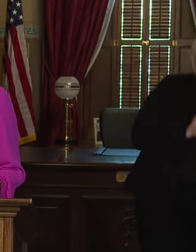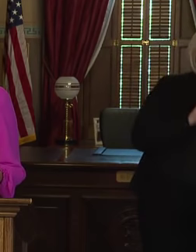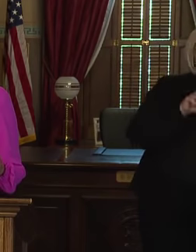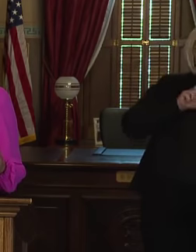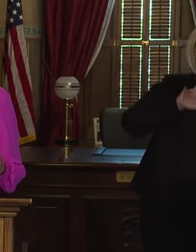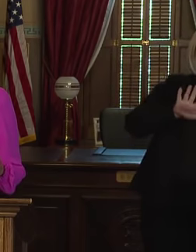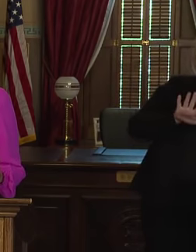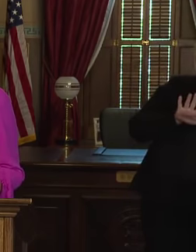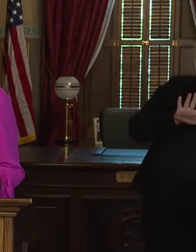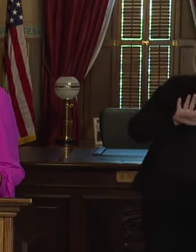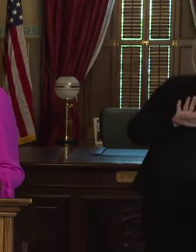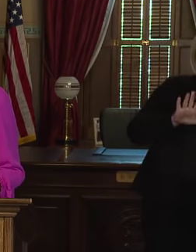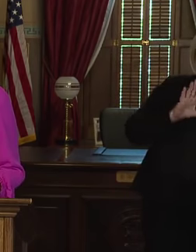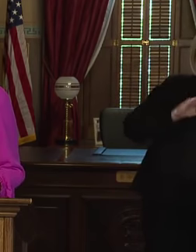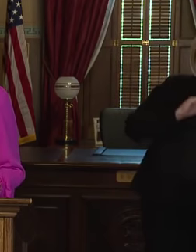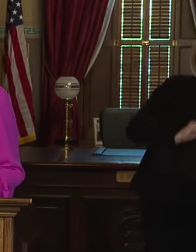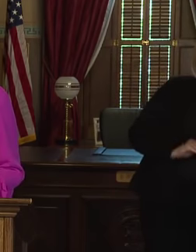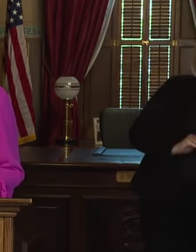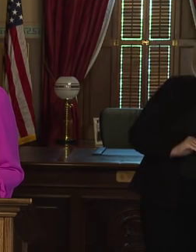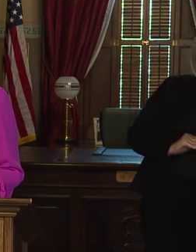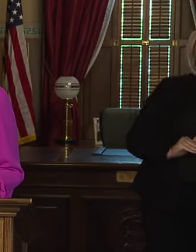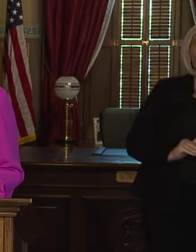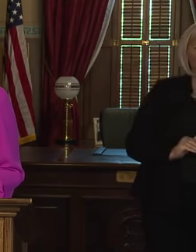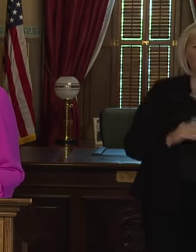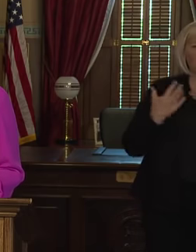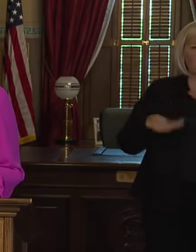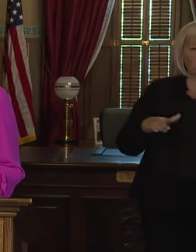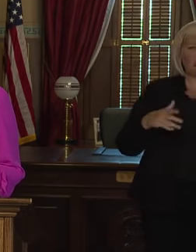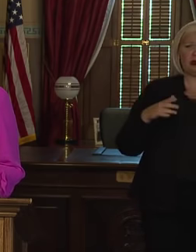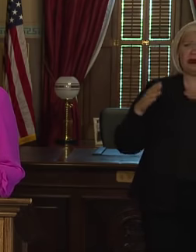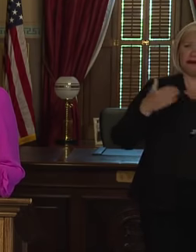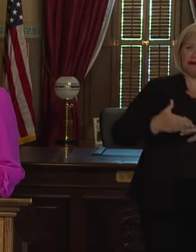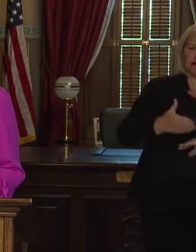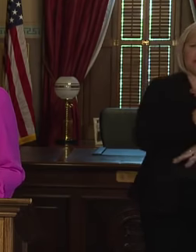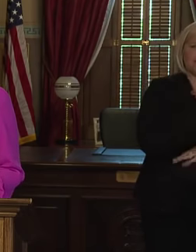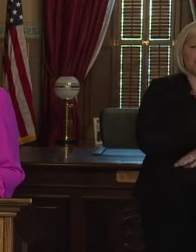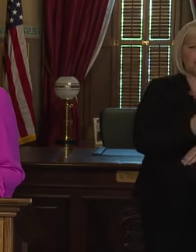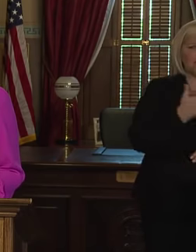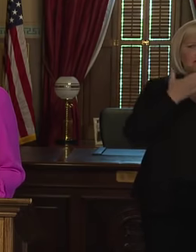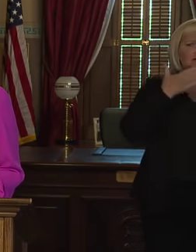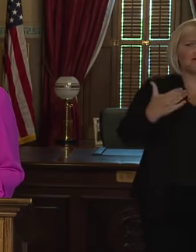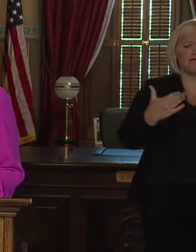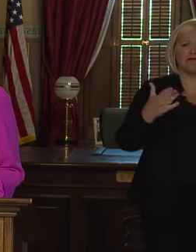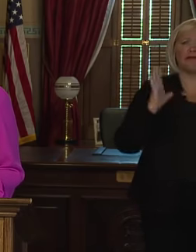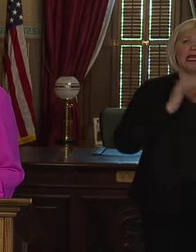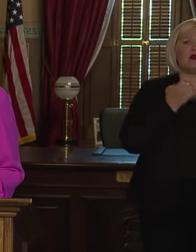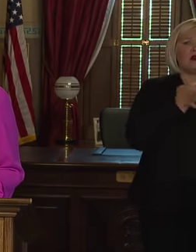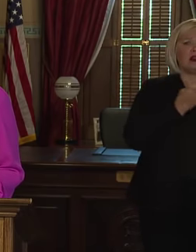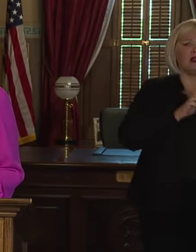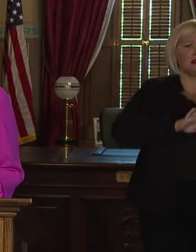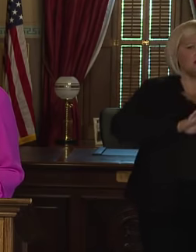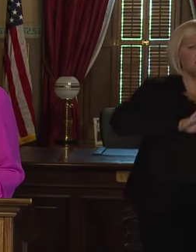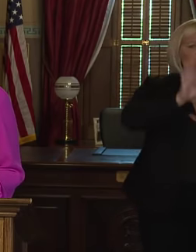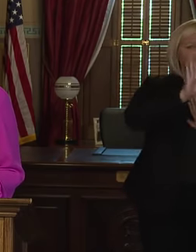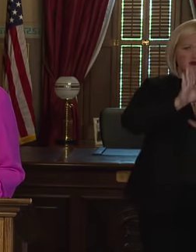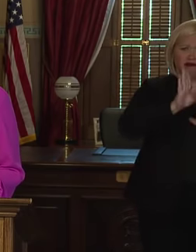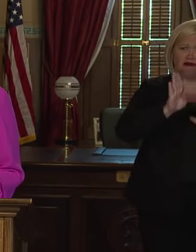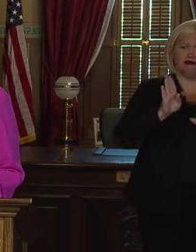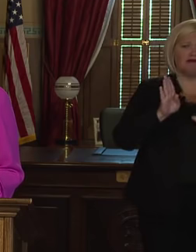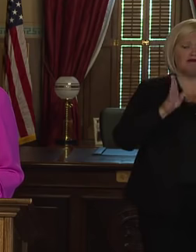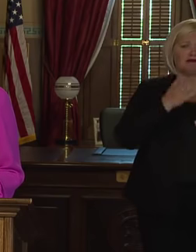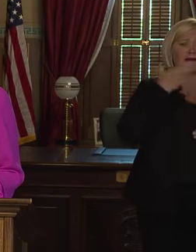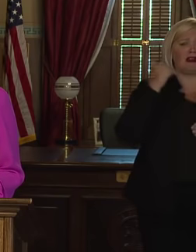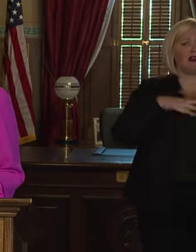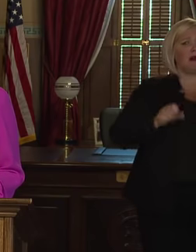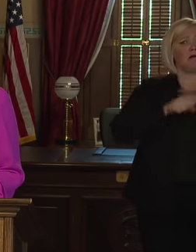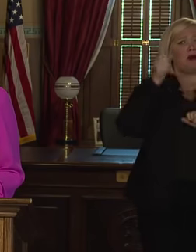We've made incredible strides in this state. We have one of the best economic recoveries in the nation, too, and